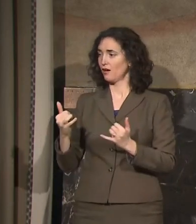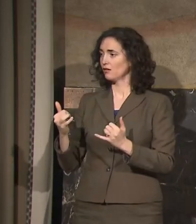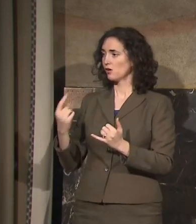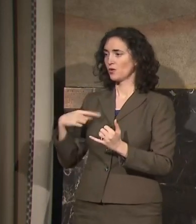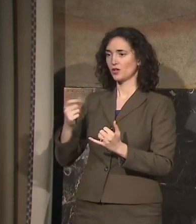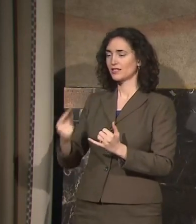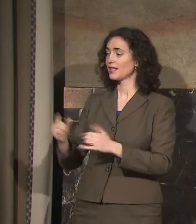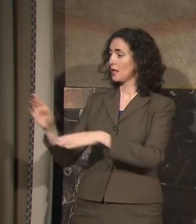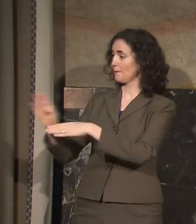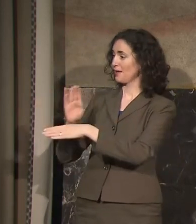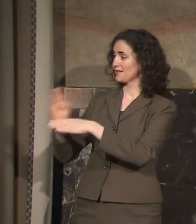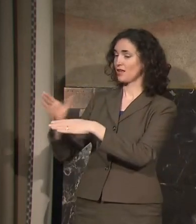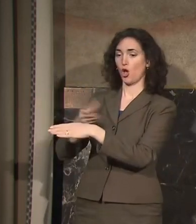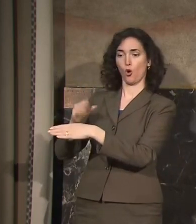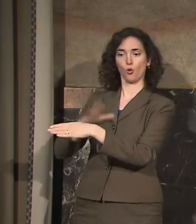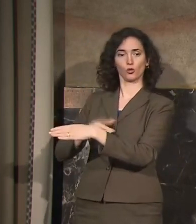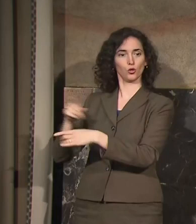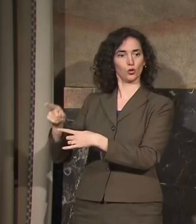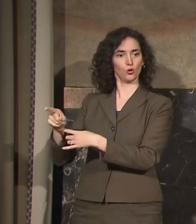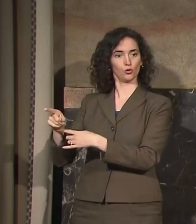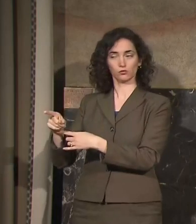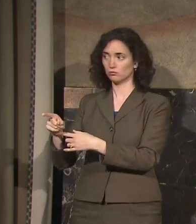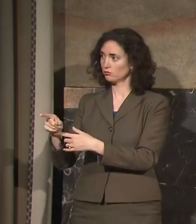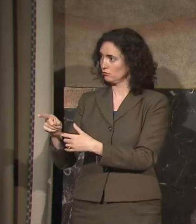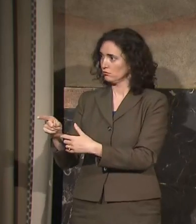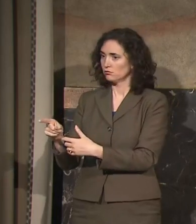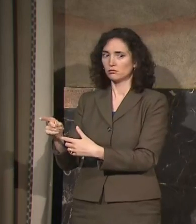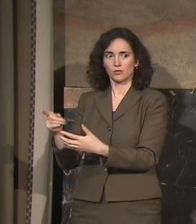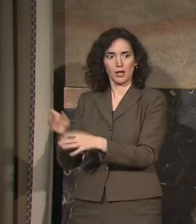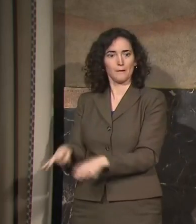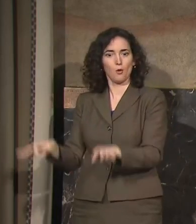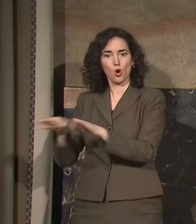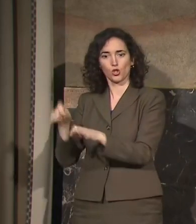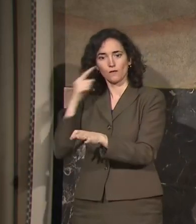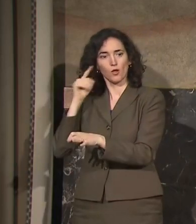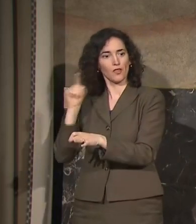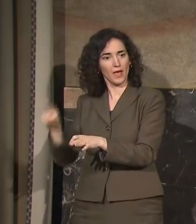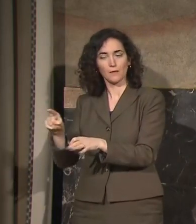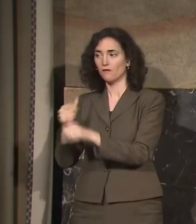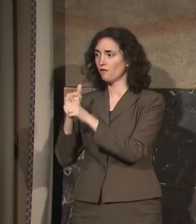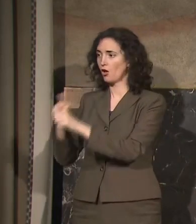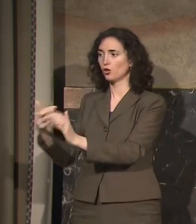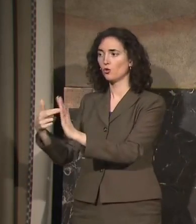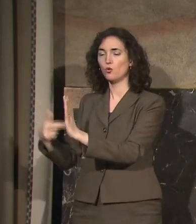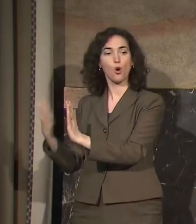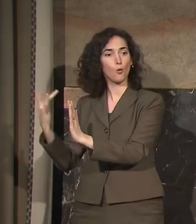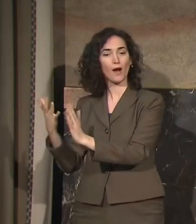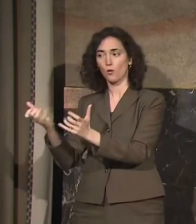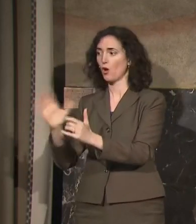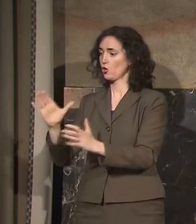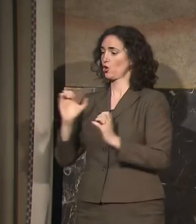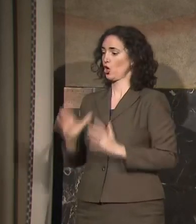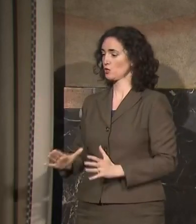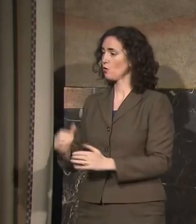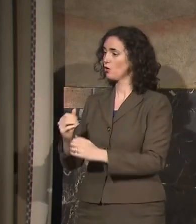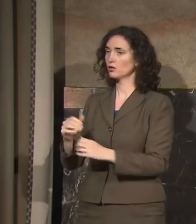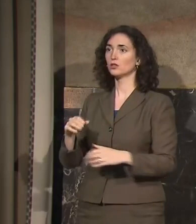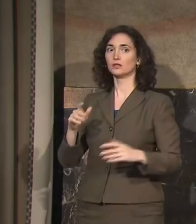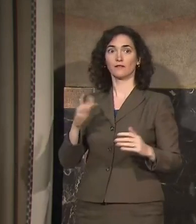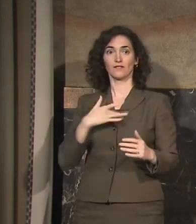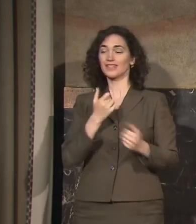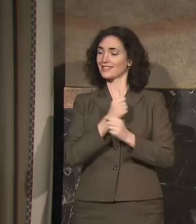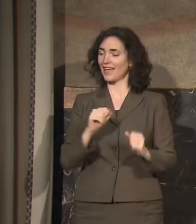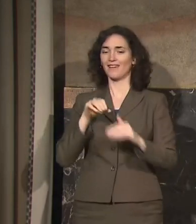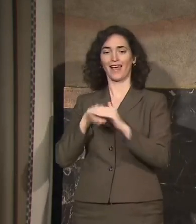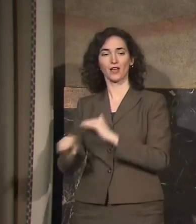a significant economic interest in complying because they want their customers to feel safe. Otherwise, they're not going to get customers in the